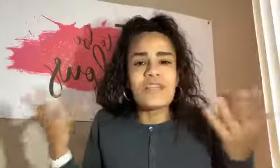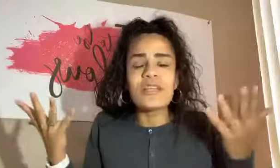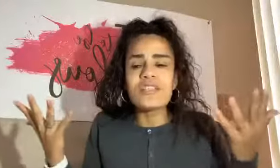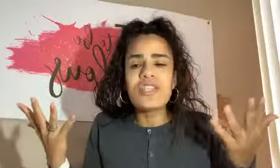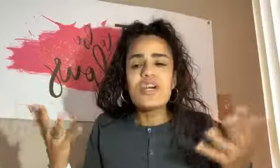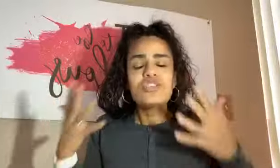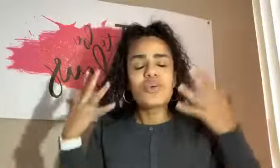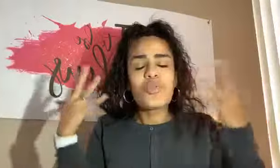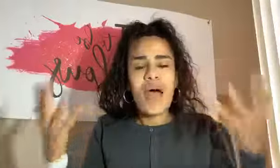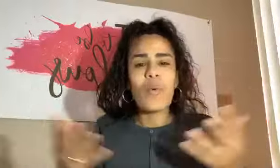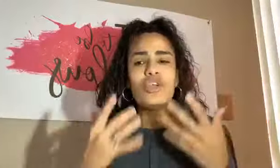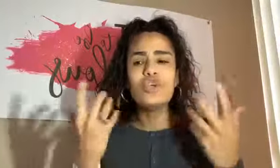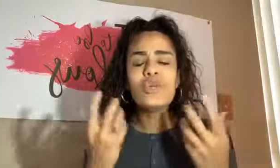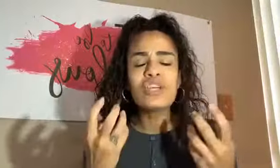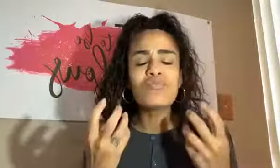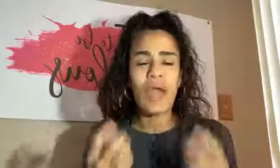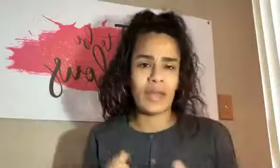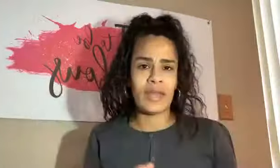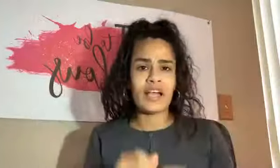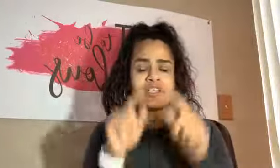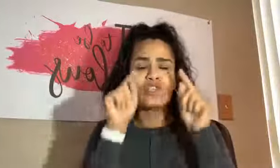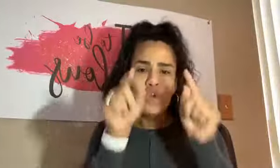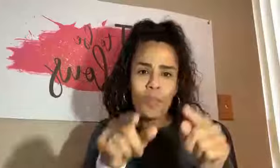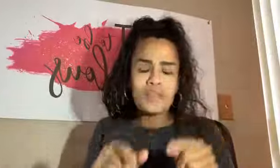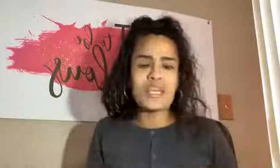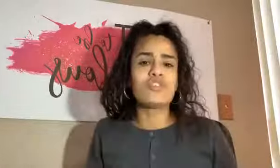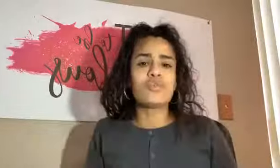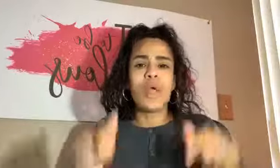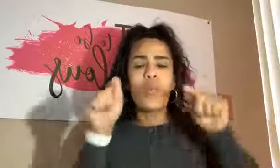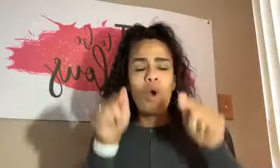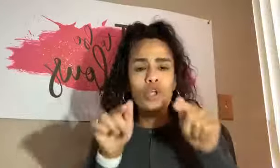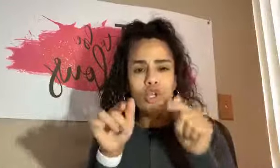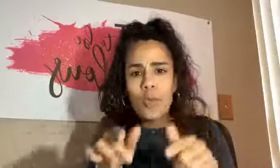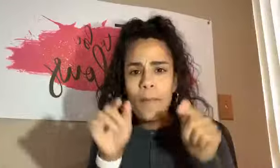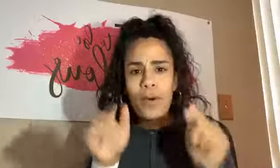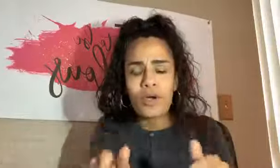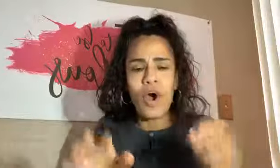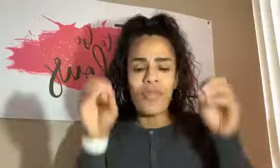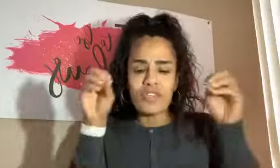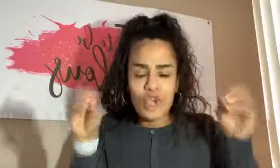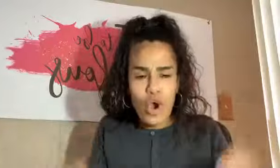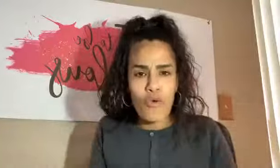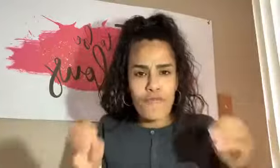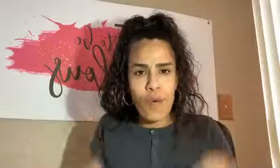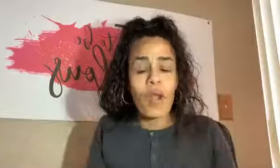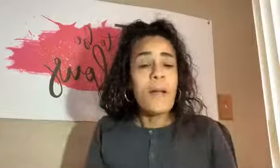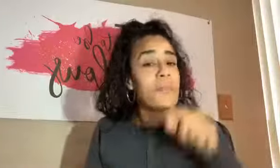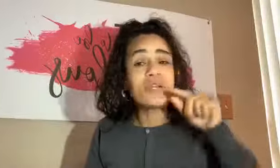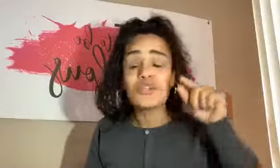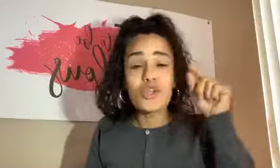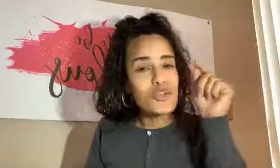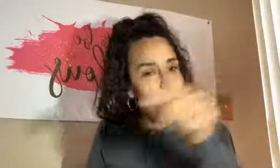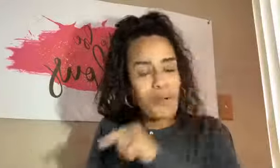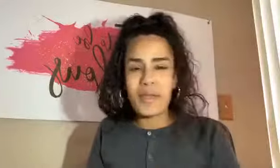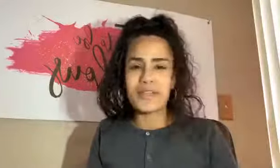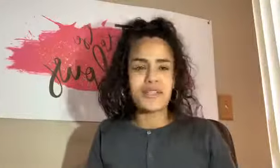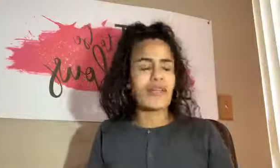feelings so that way you can recognize your potential and what you will put on this earth for because you're amazing.